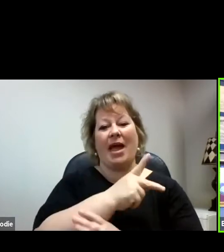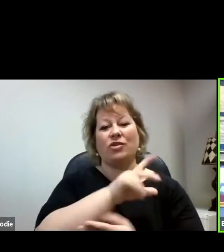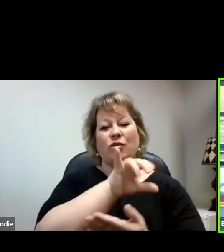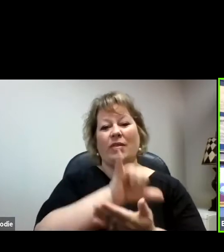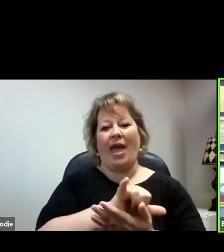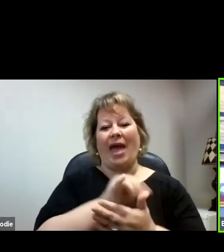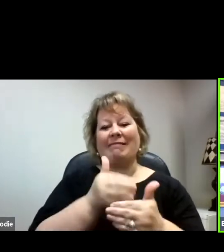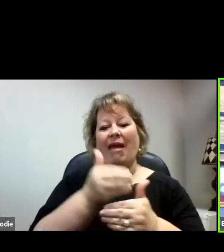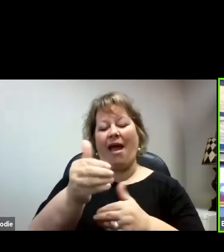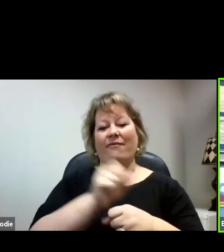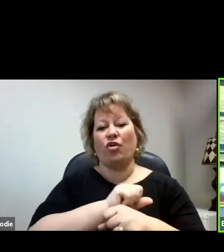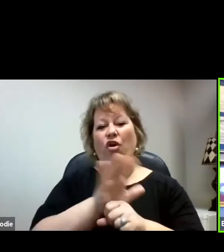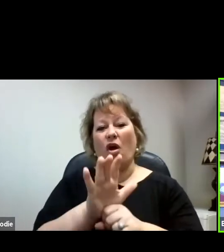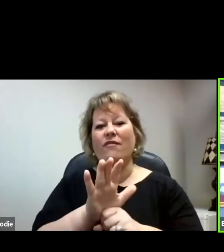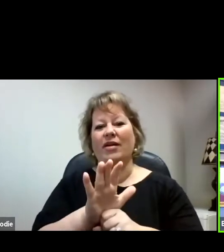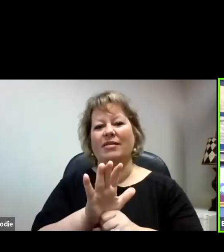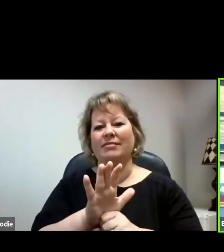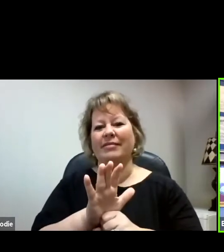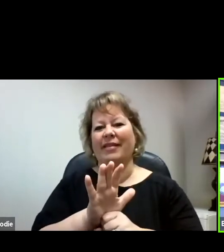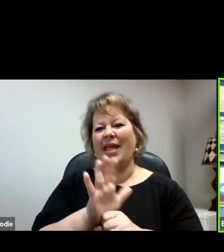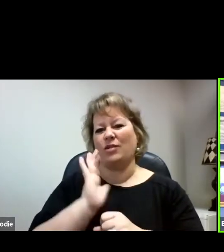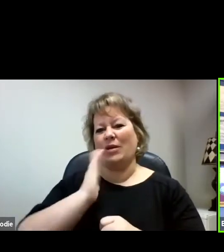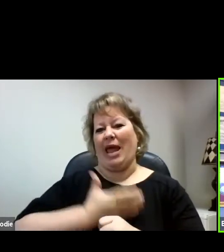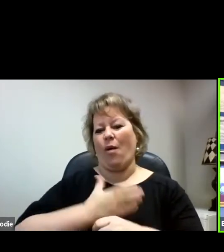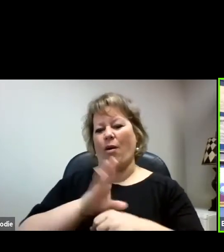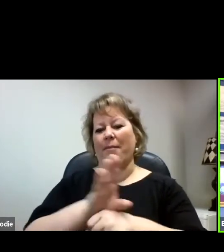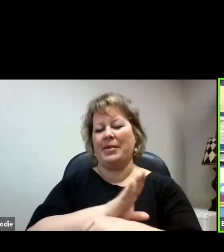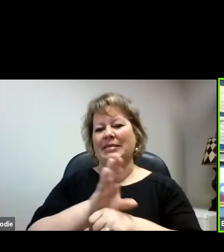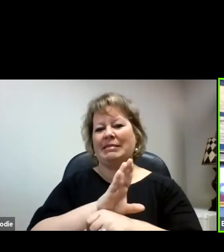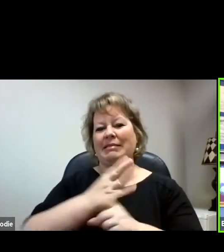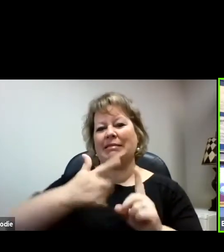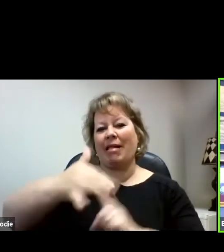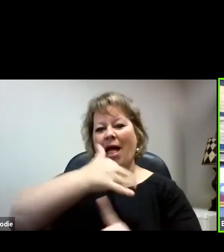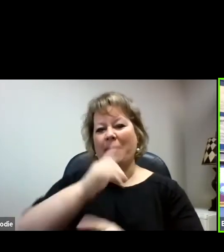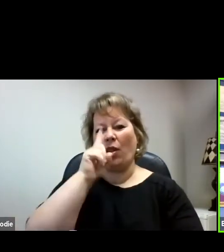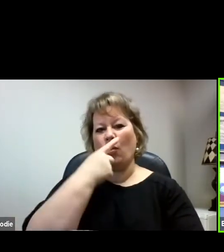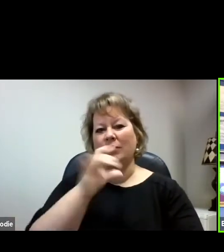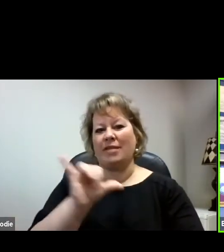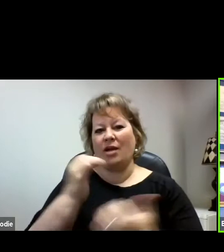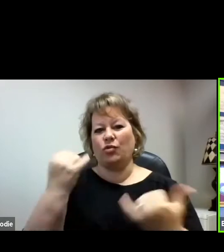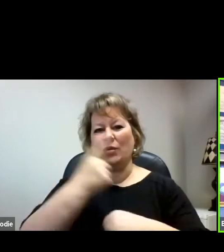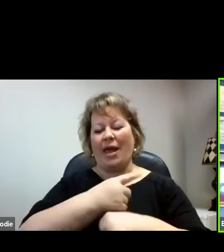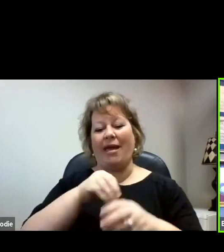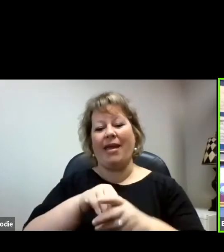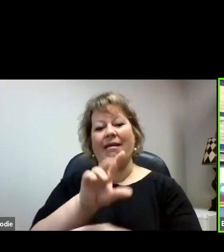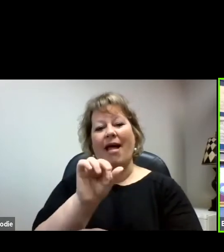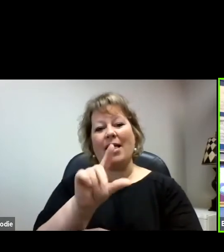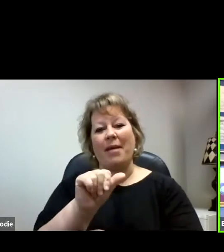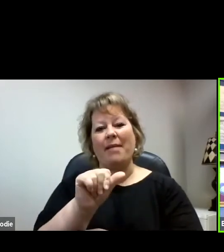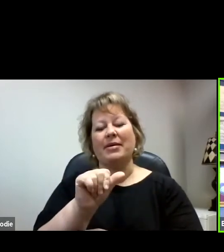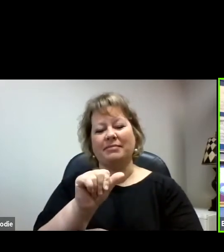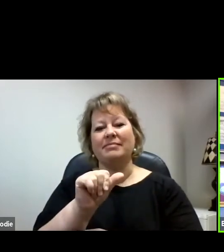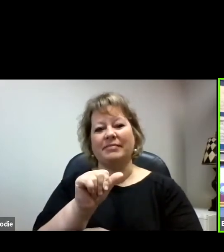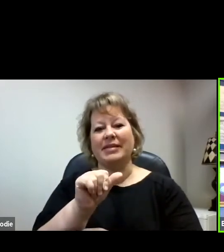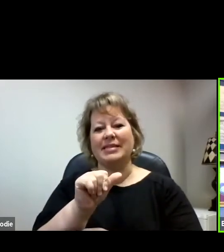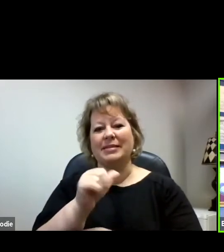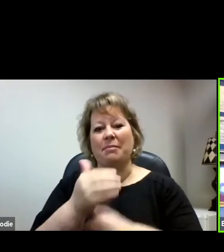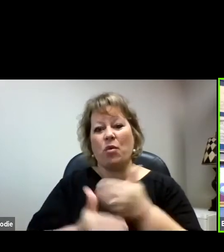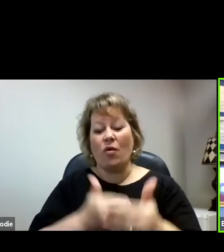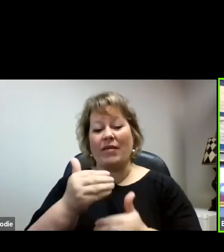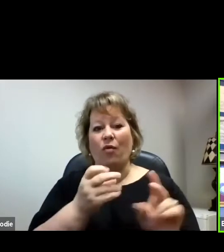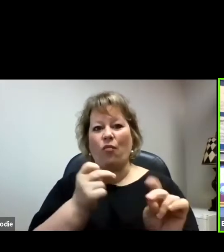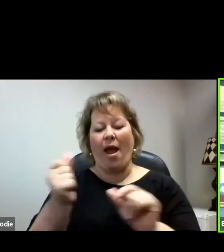-COVID. That's what our business climate looks like today in our state, very moving rapidly back.